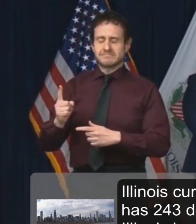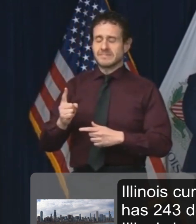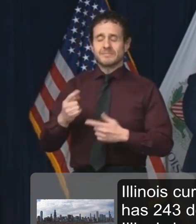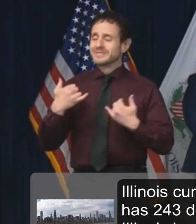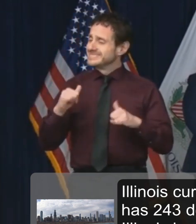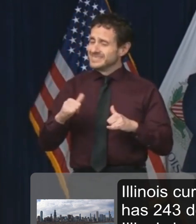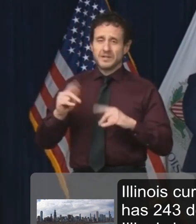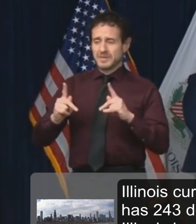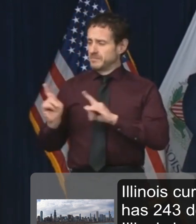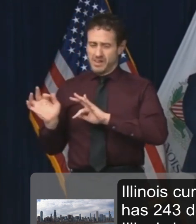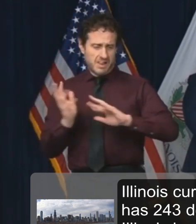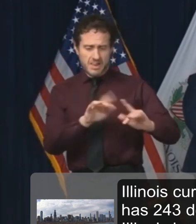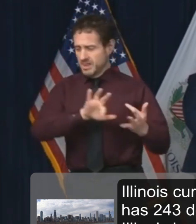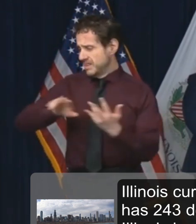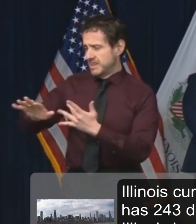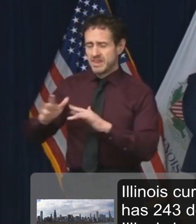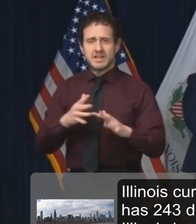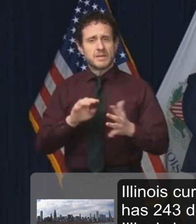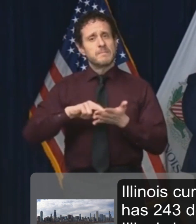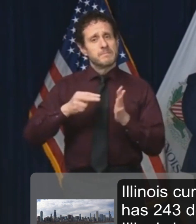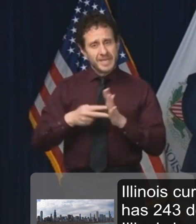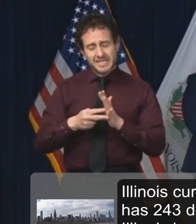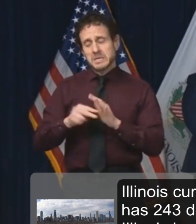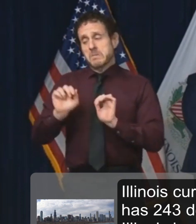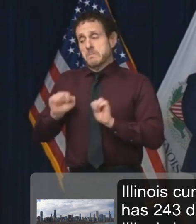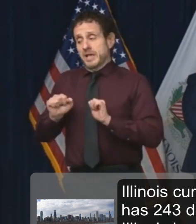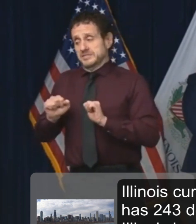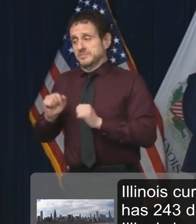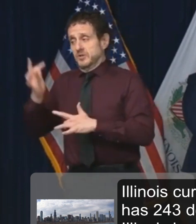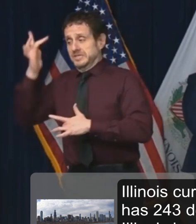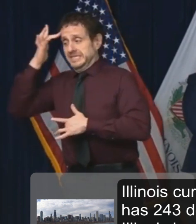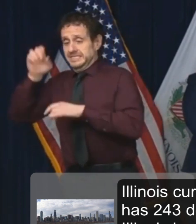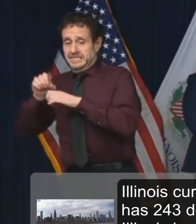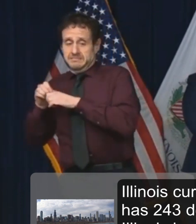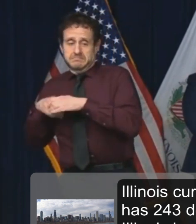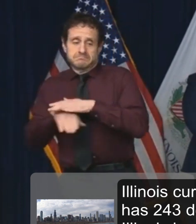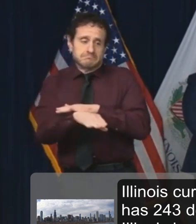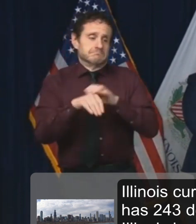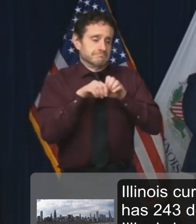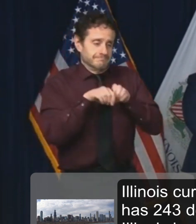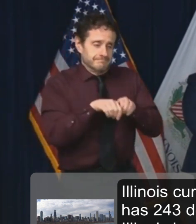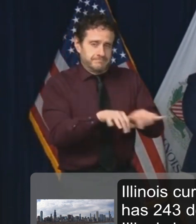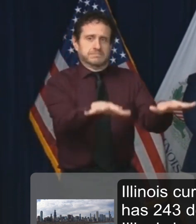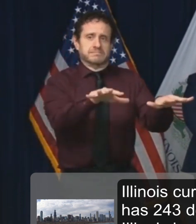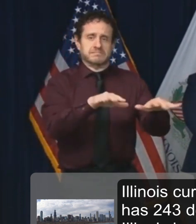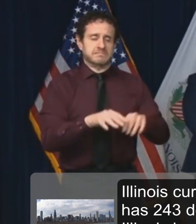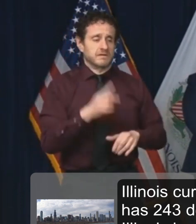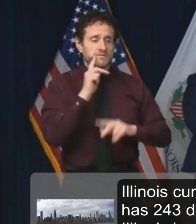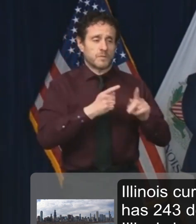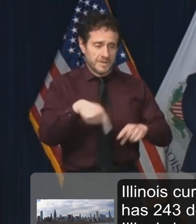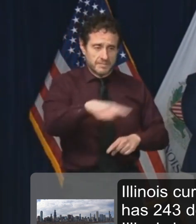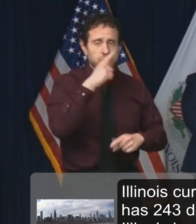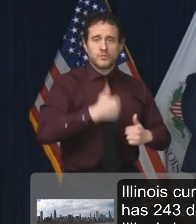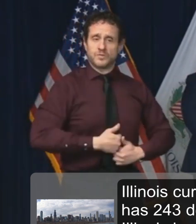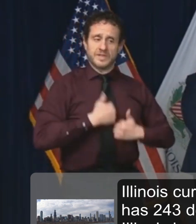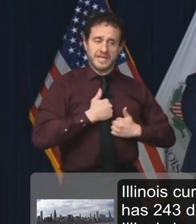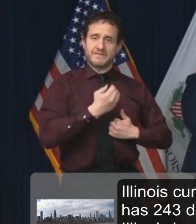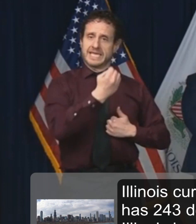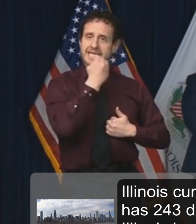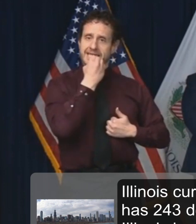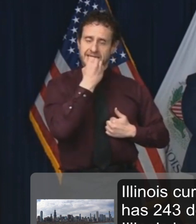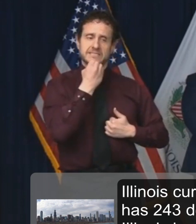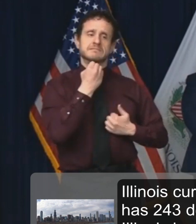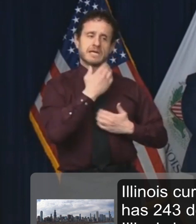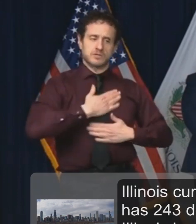around and increases the potential for introduction and rapid spread of the virus into people who live, eat, and